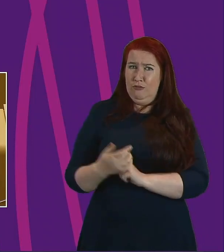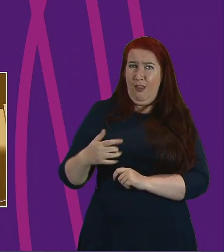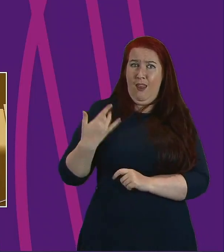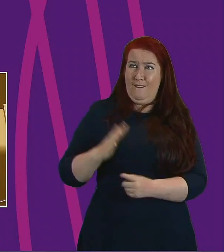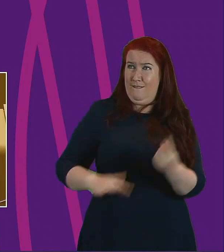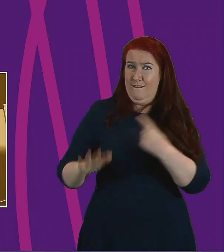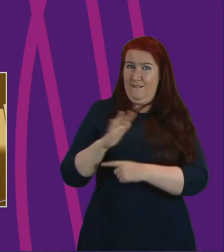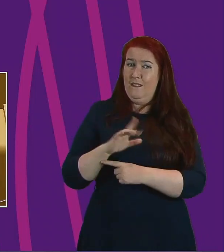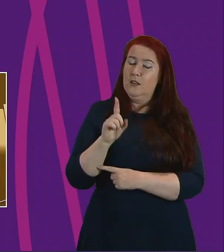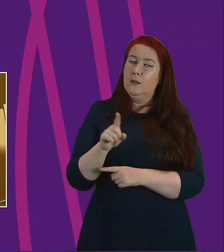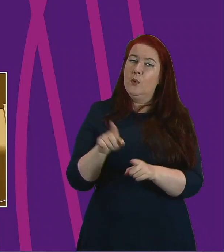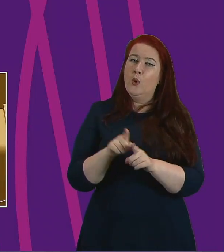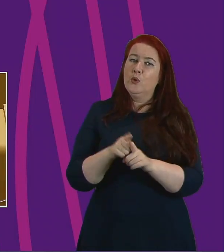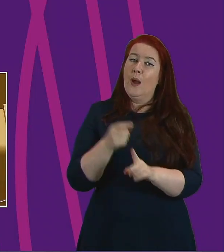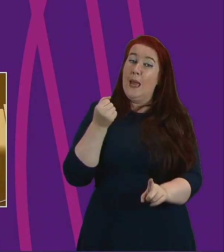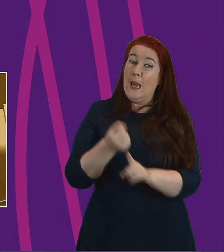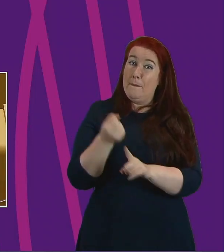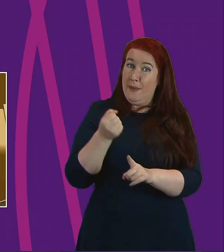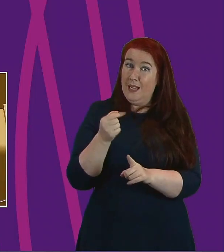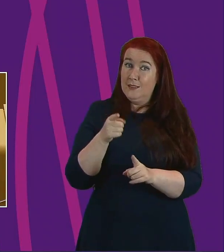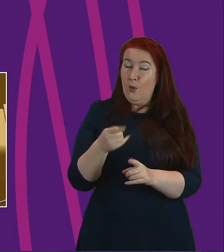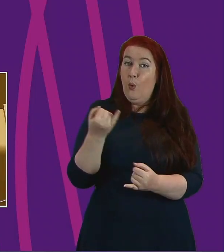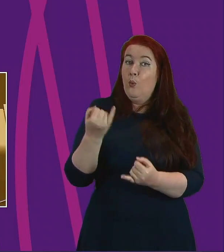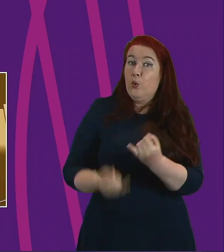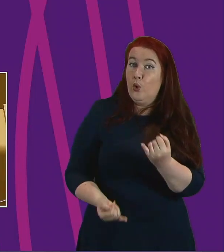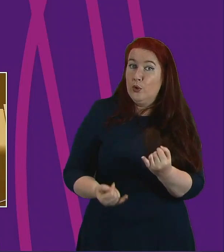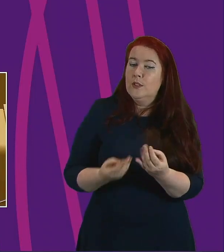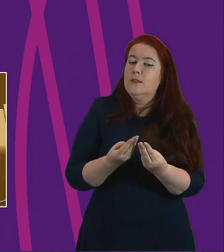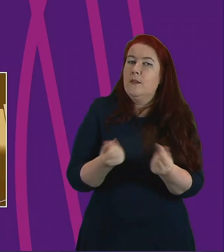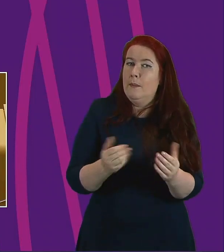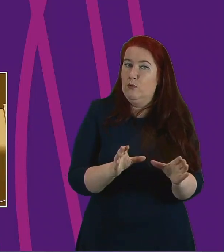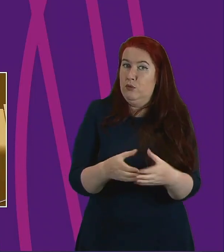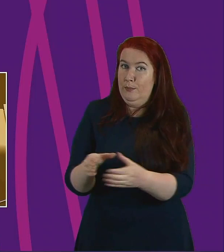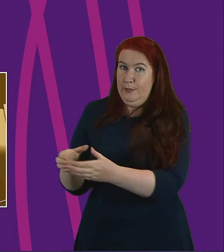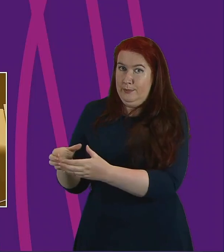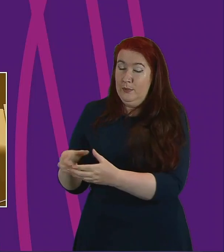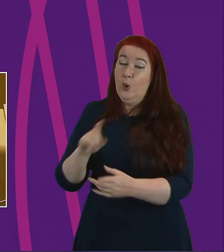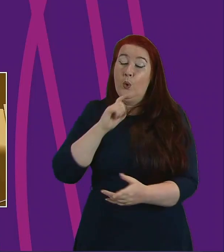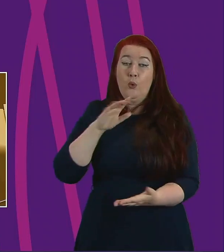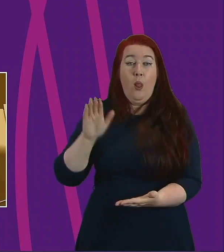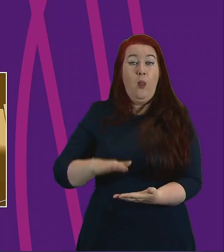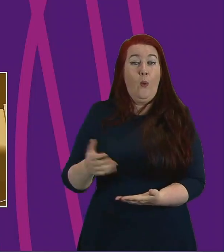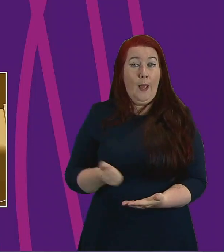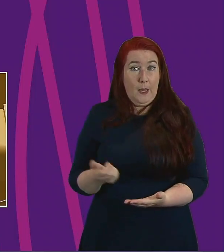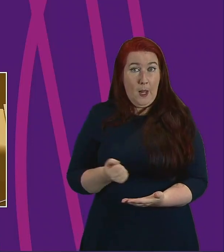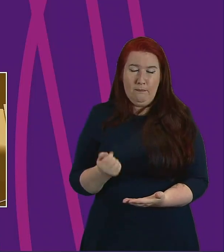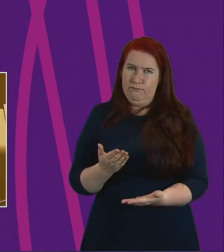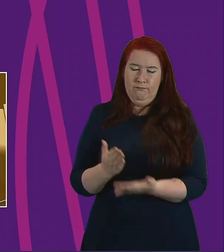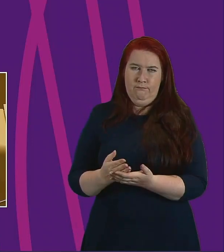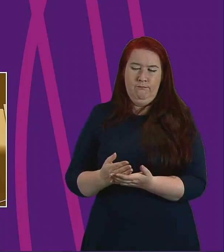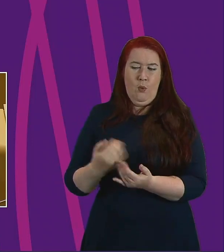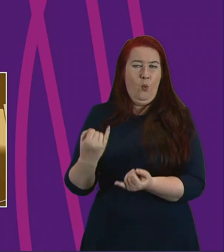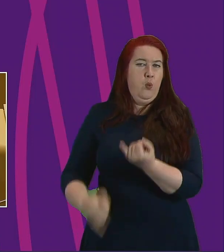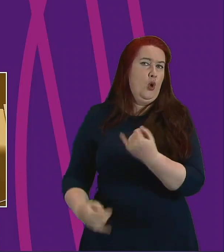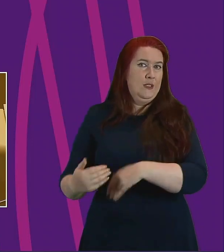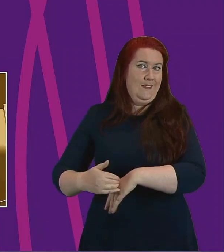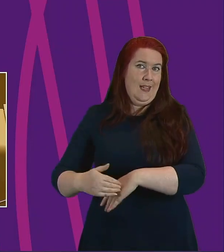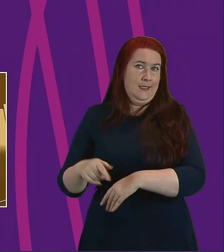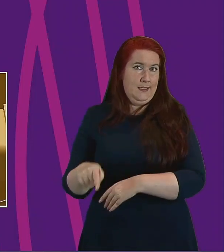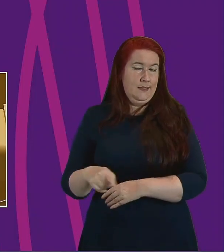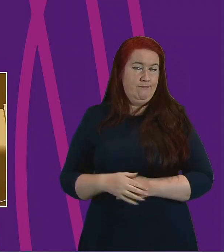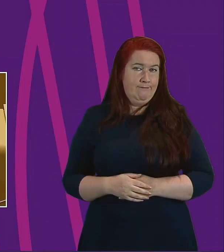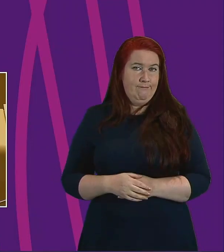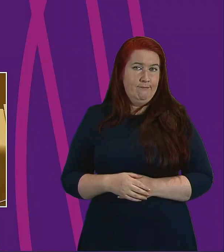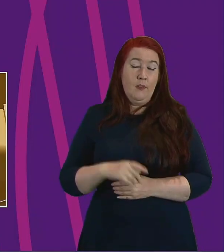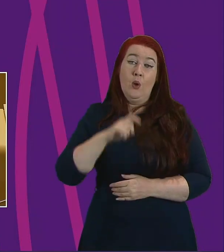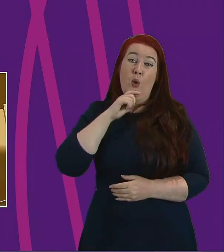impact of coronavirus are being felt more acutely by certain groups and those living on low incomes are being disproportionately affected. Those